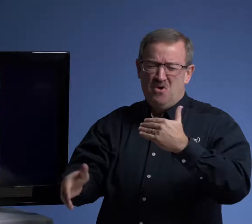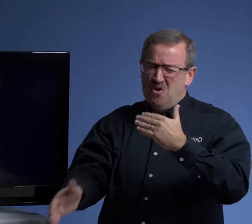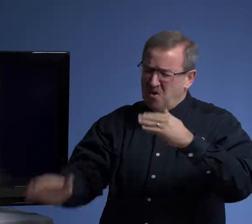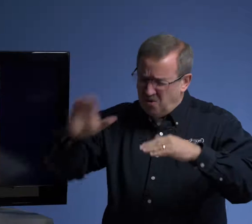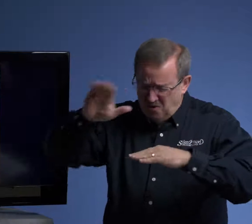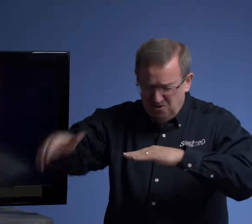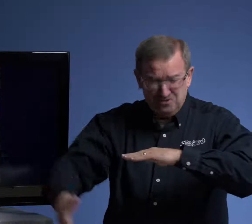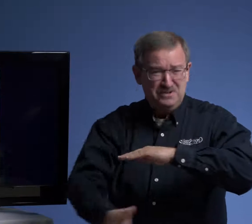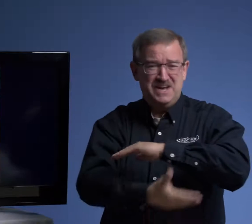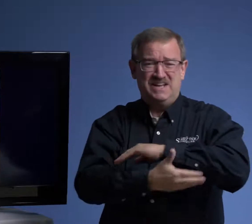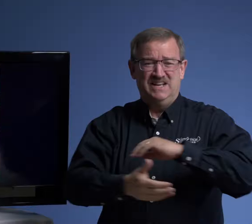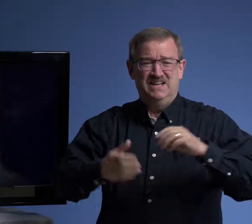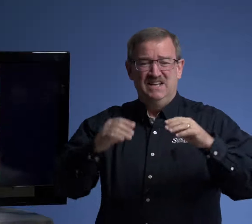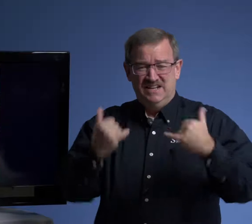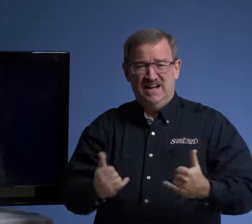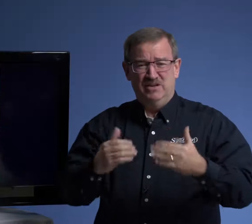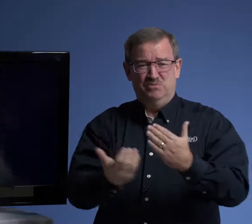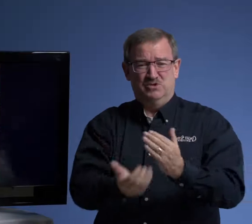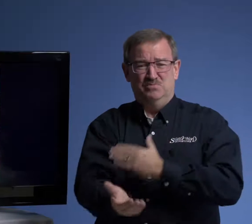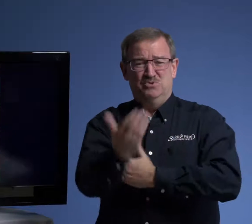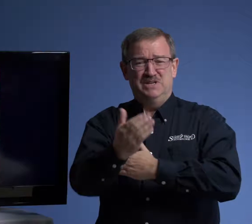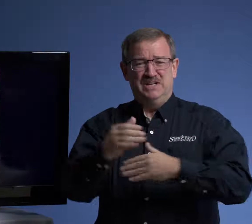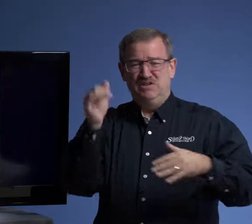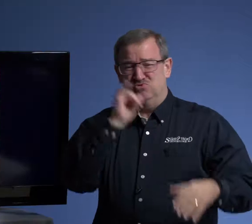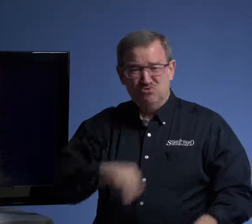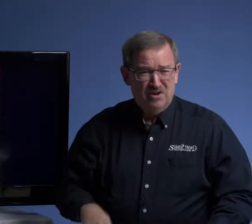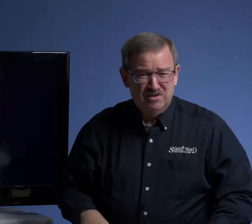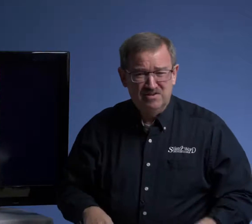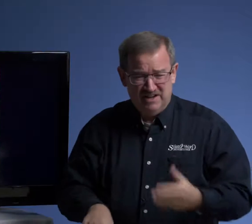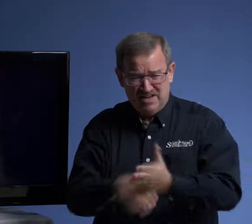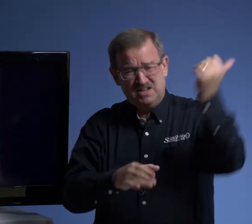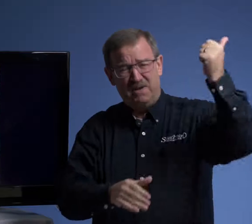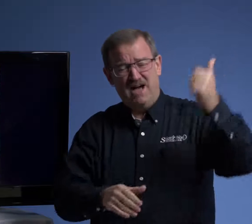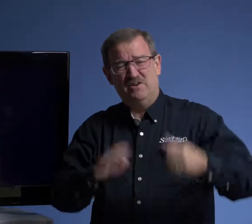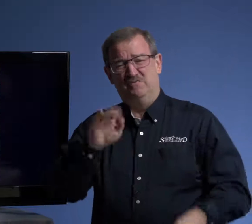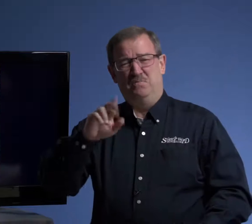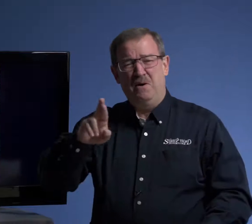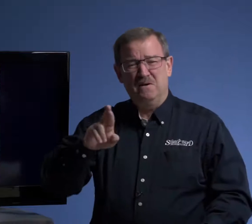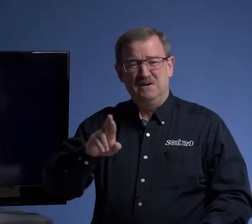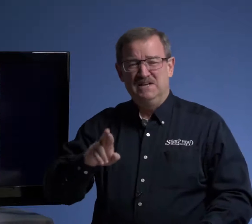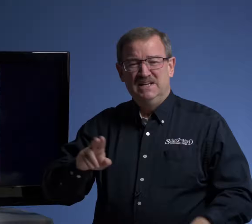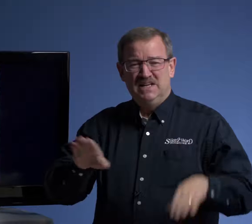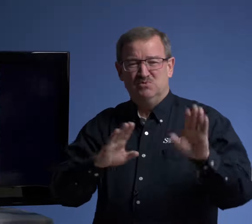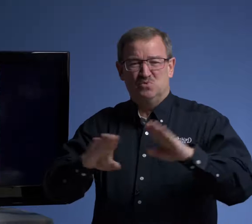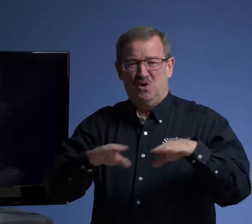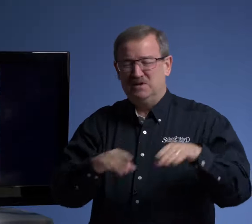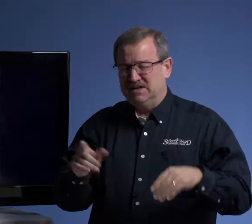all night. And now it was the morning and he was drunk. They kicked him out of the bar and he was walking.